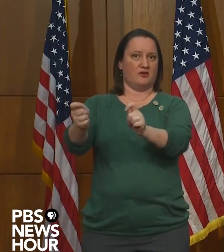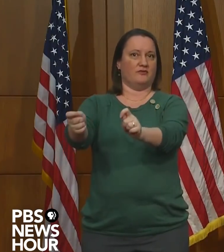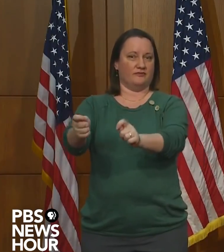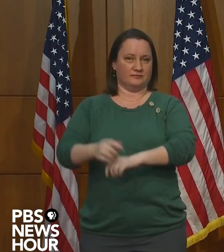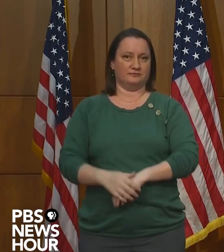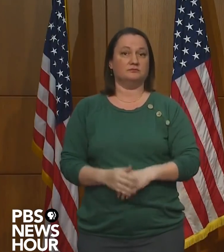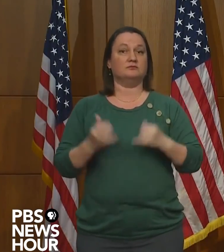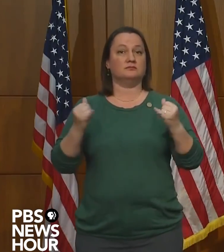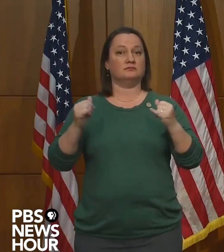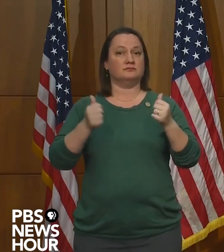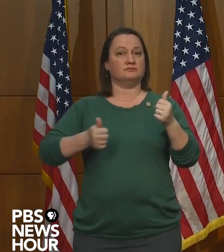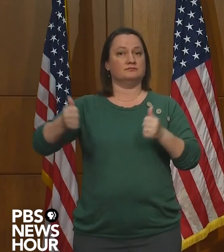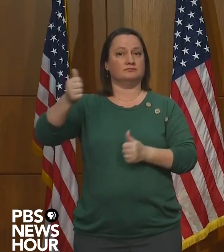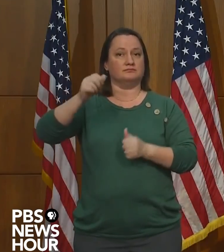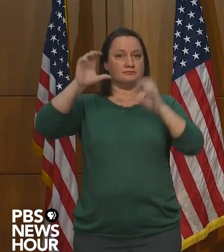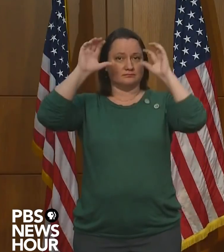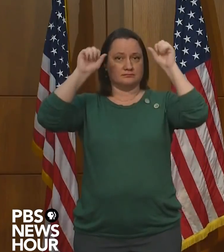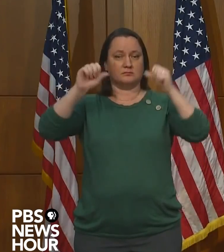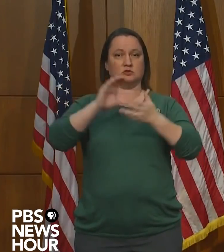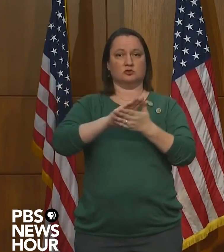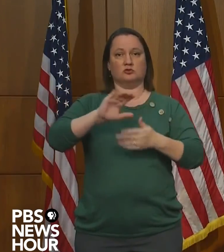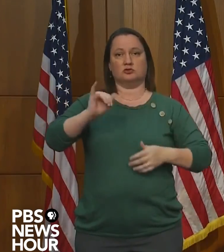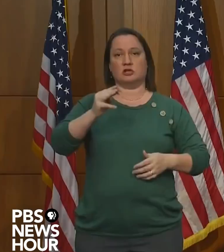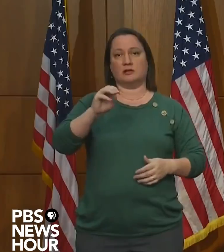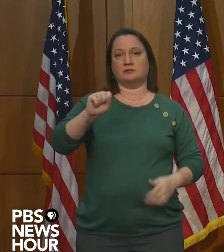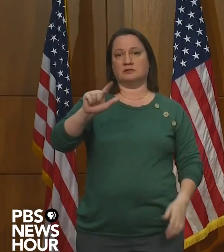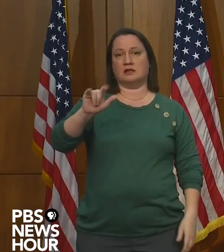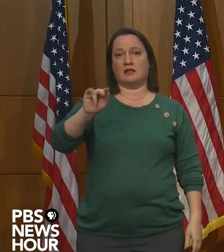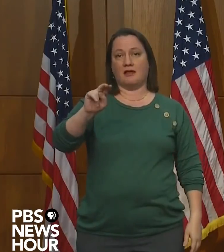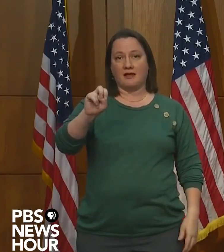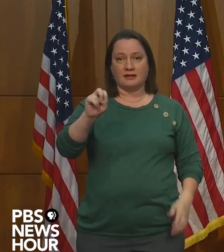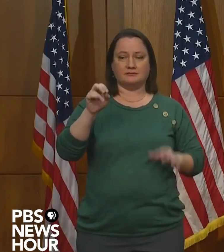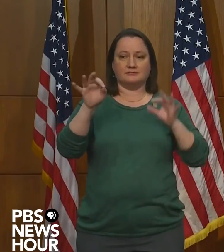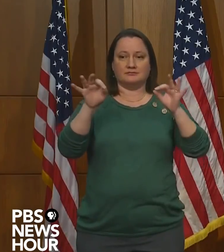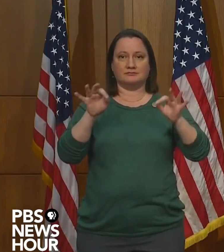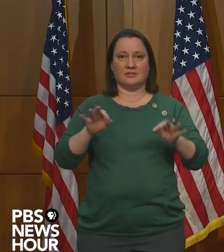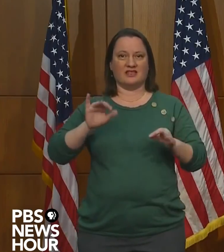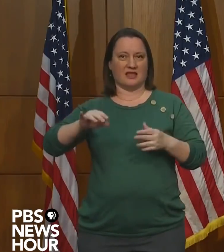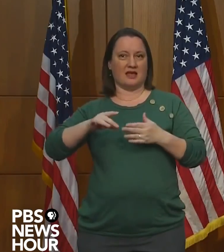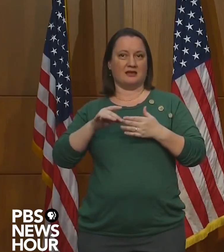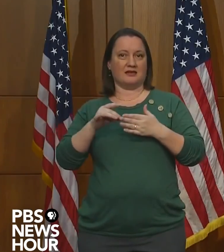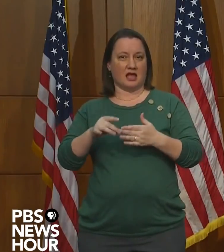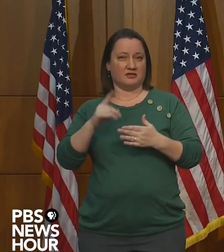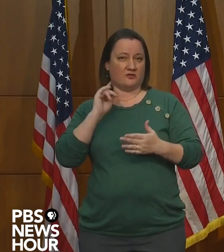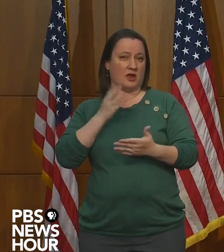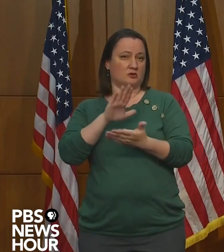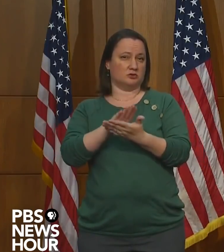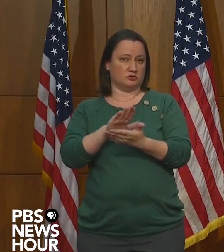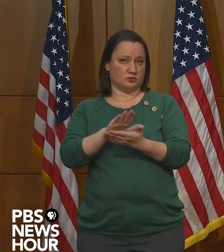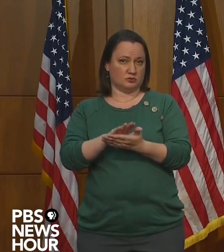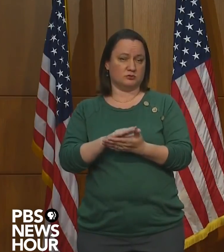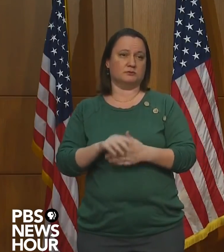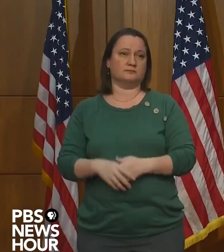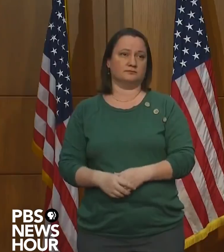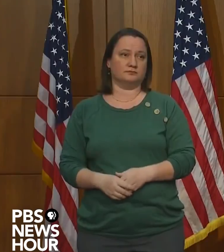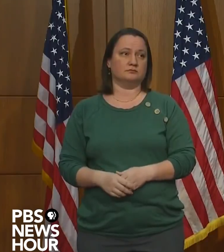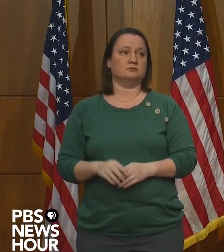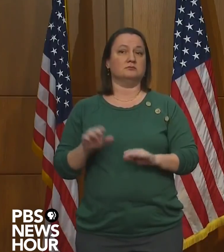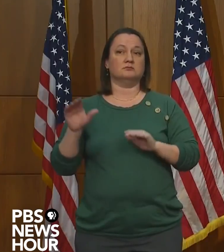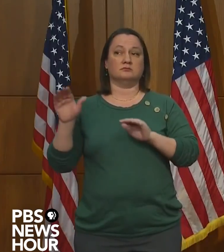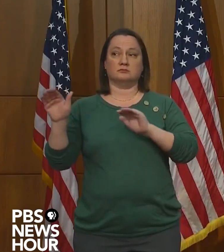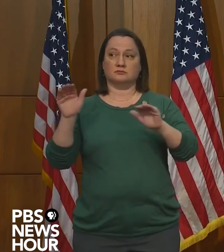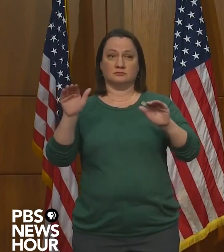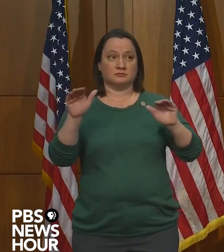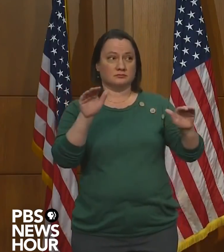Superintendent of Schools, Dr. James Lane, to speak about this guidance for our schools. And I would just want to remind